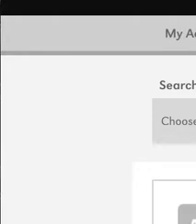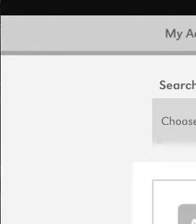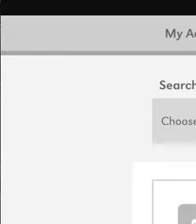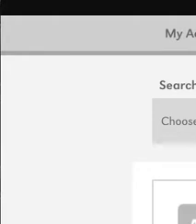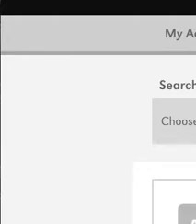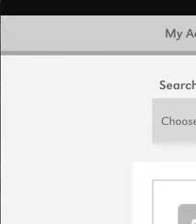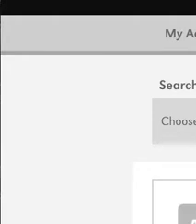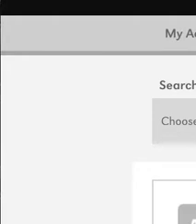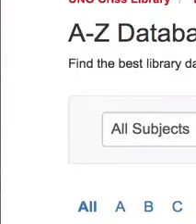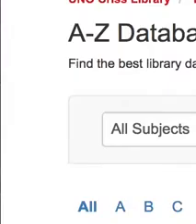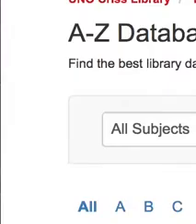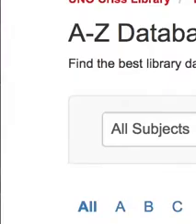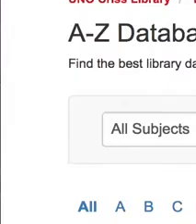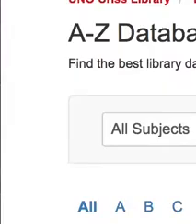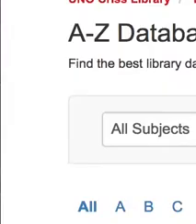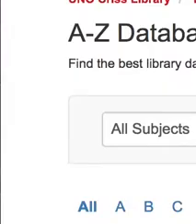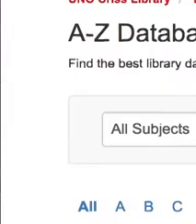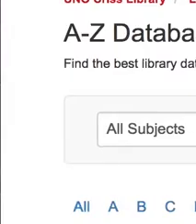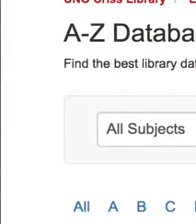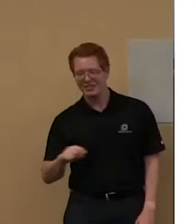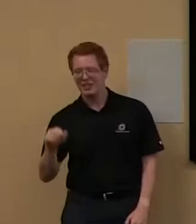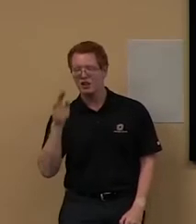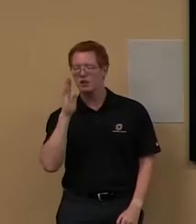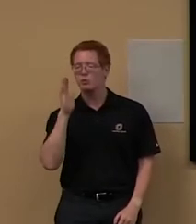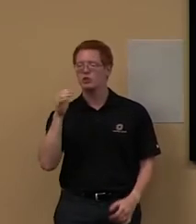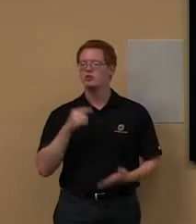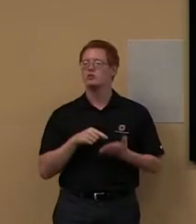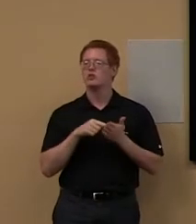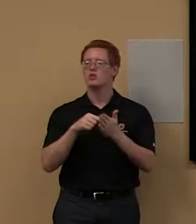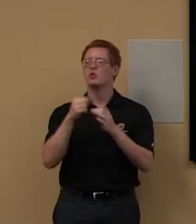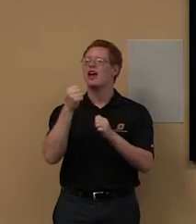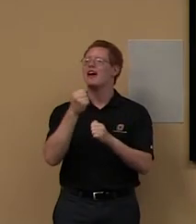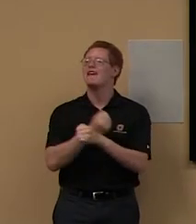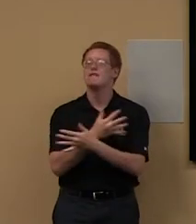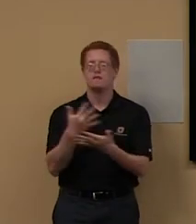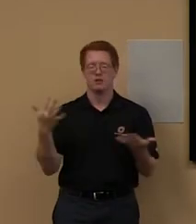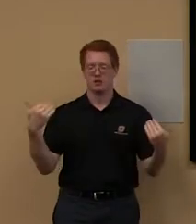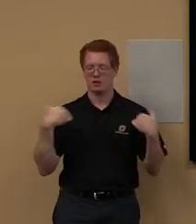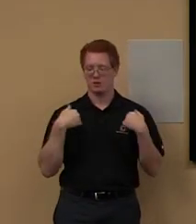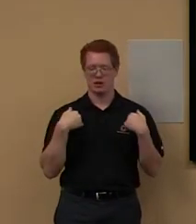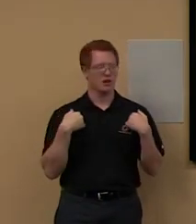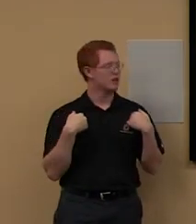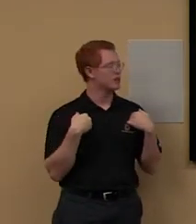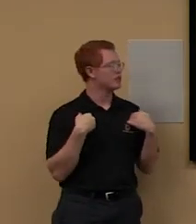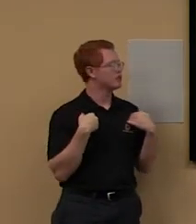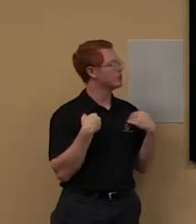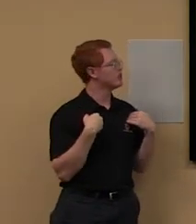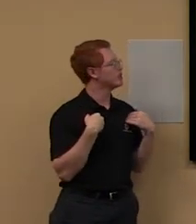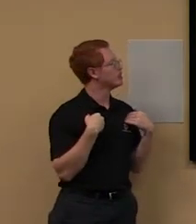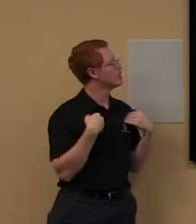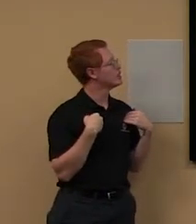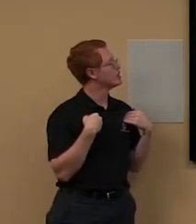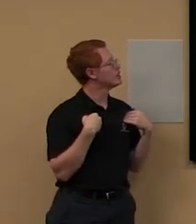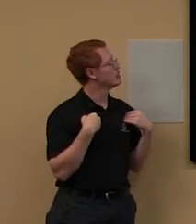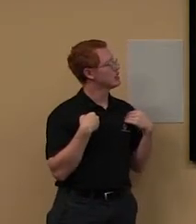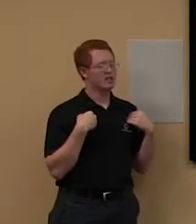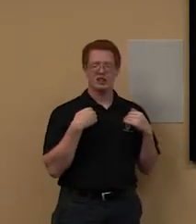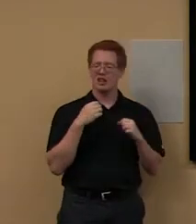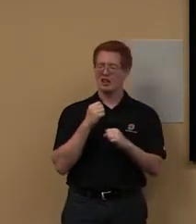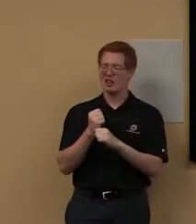to Z, that will give you everything we've got. 200, oh, just last semester it was 214. No, it's